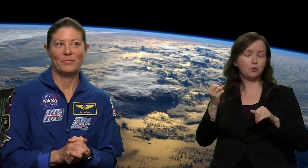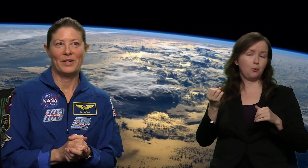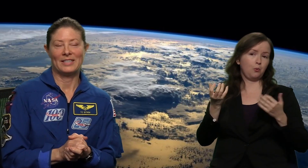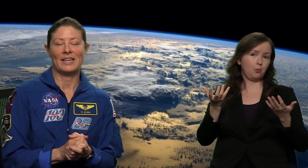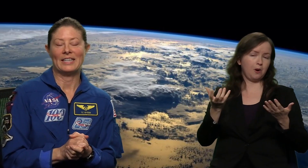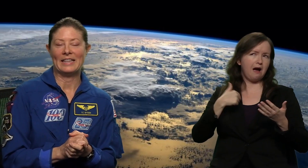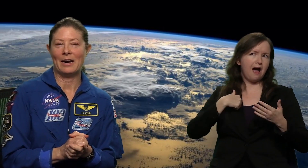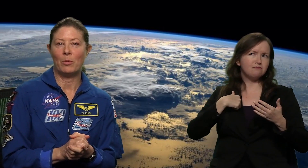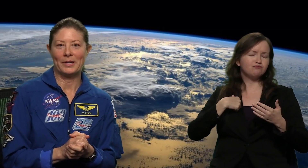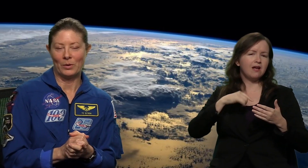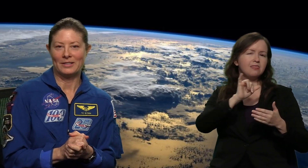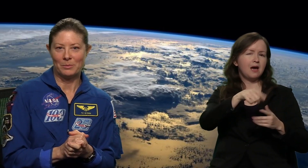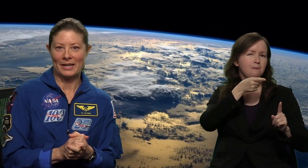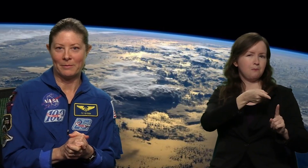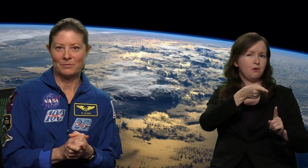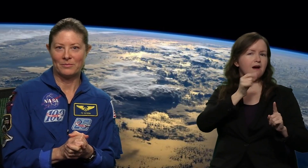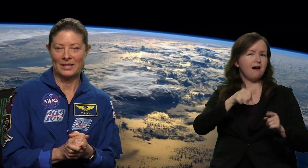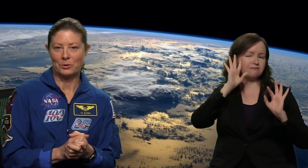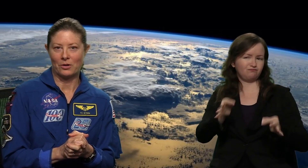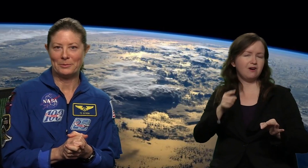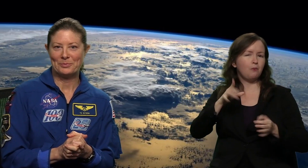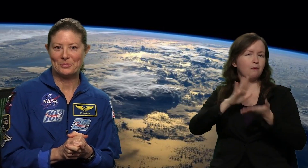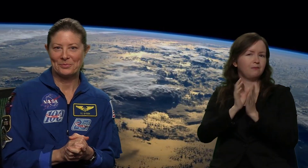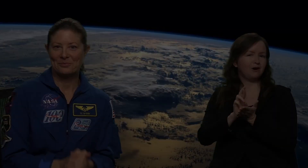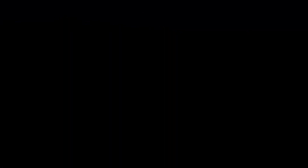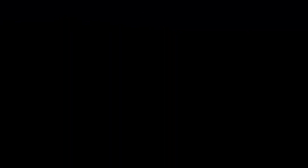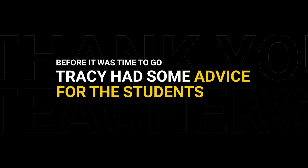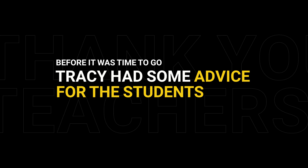I decided at that point I wanted to become an astronaut.